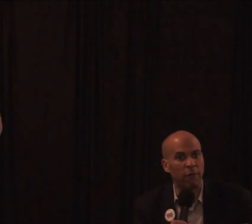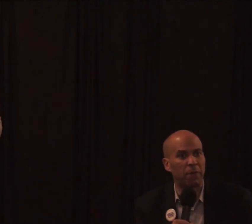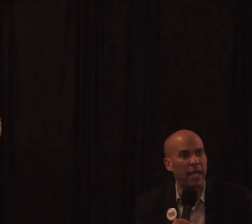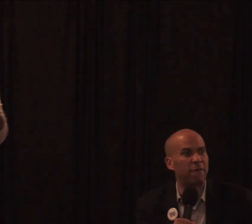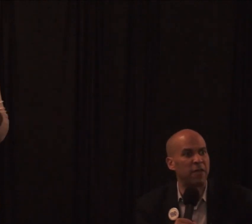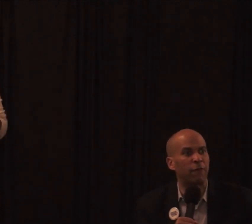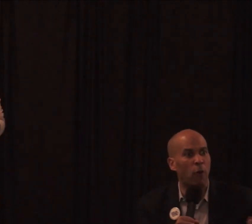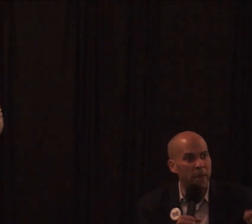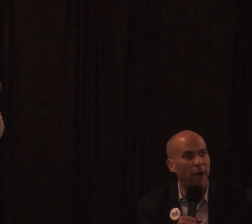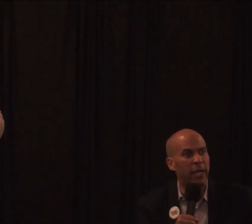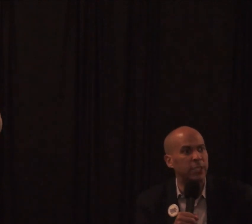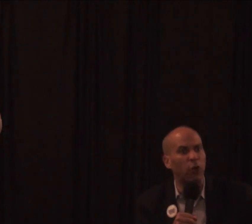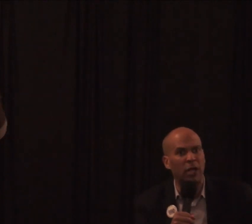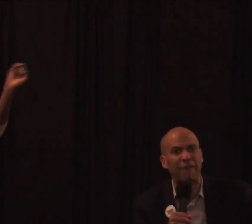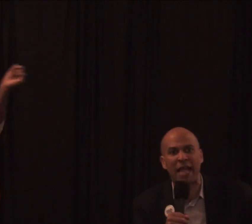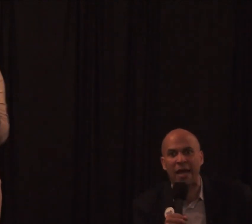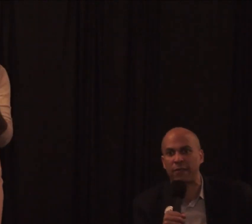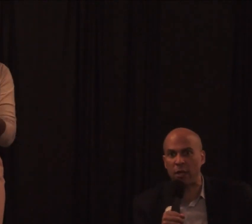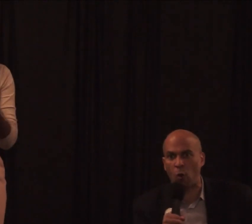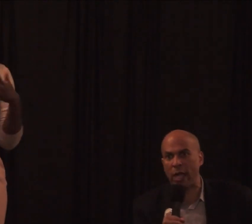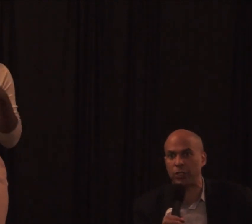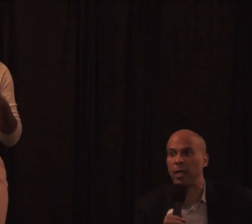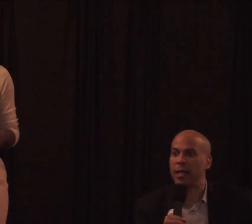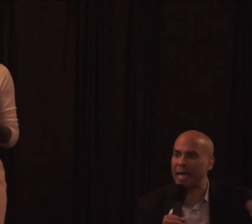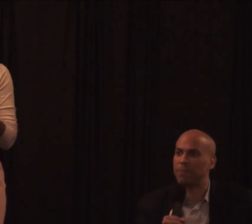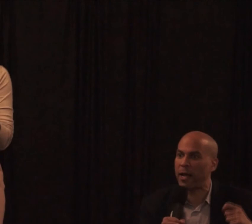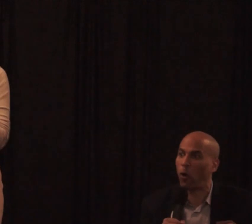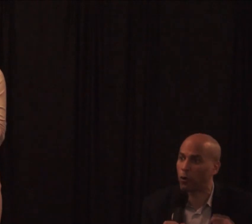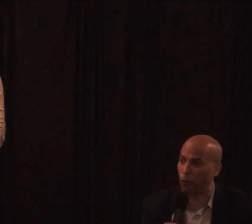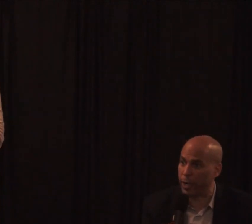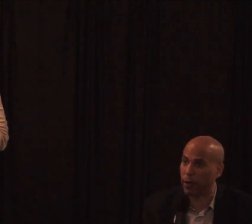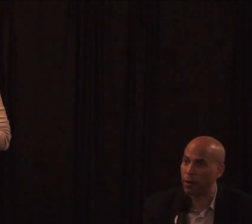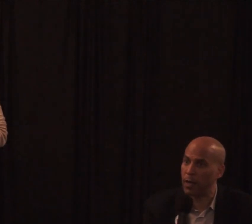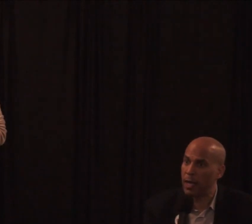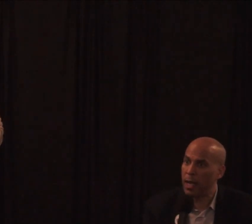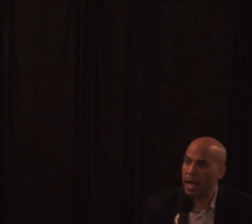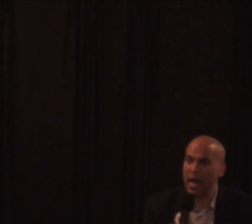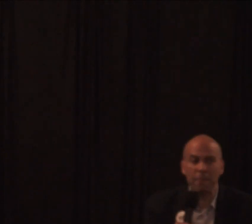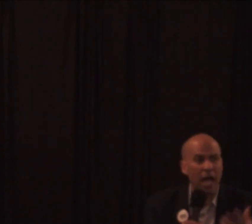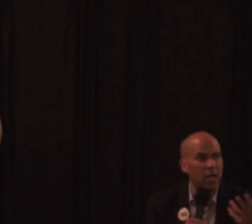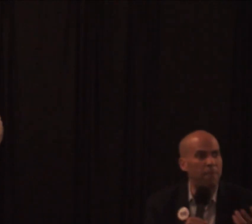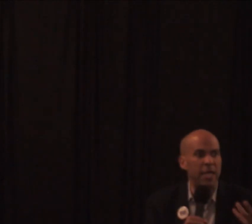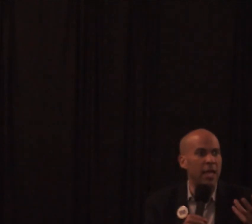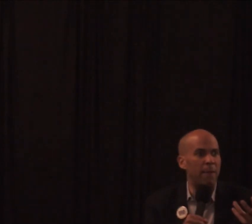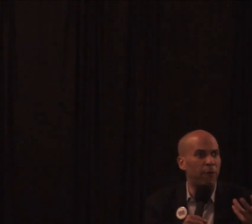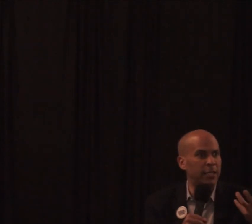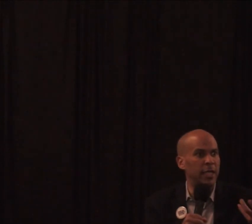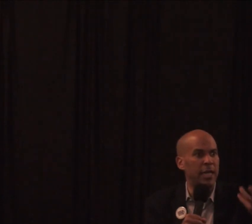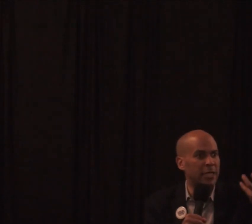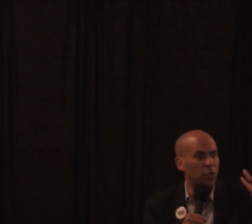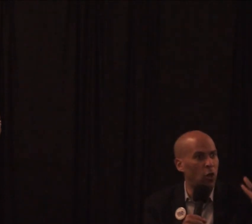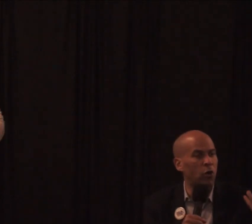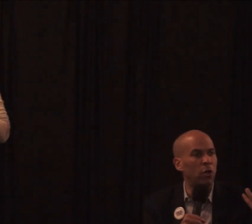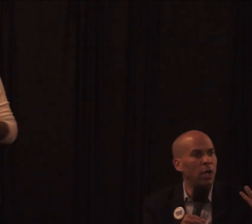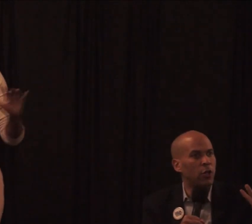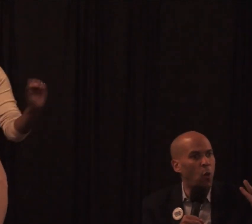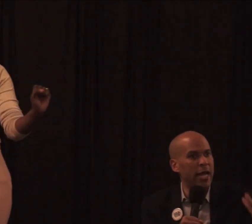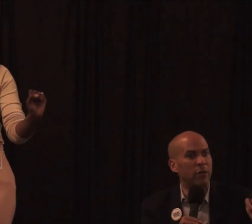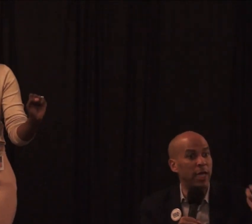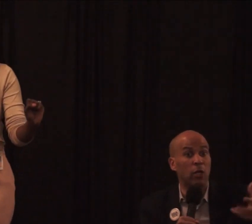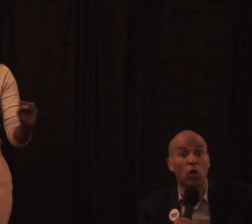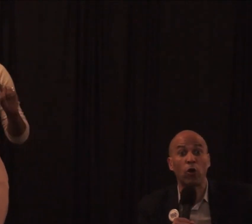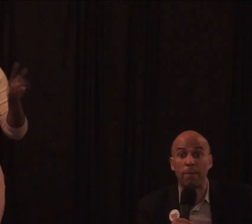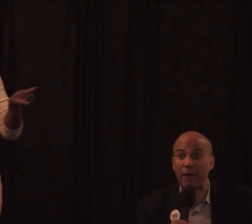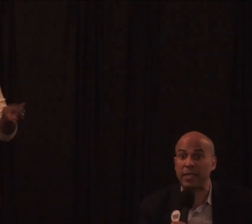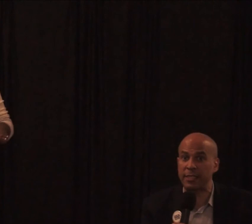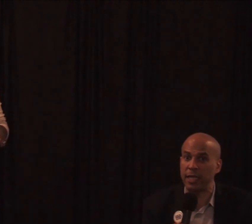on that level playing field for Americans that are left out of the equation. That's my whole career. And I'm not going to be a president that has to go to the